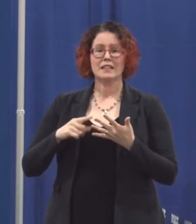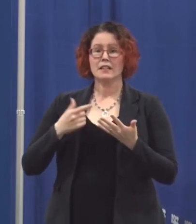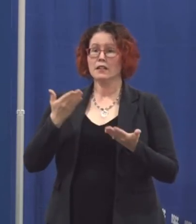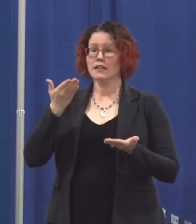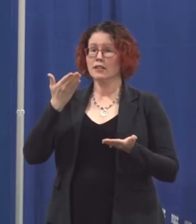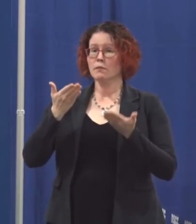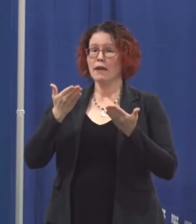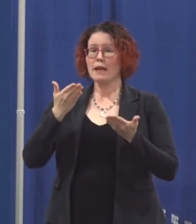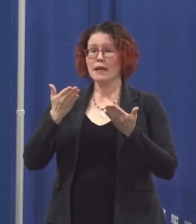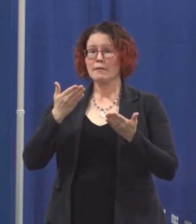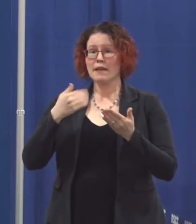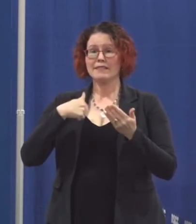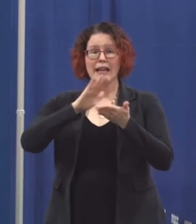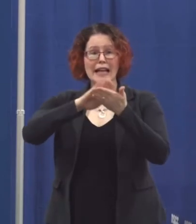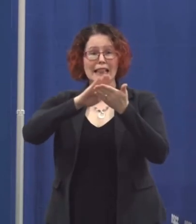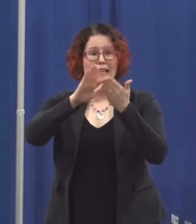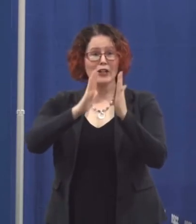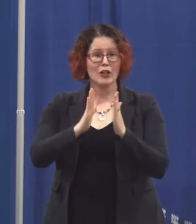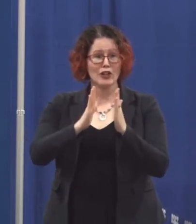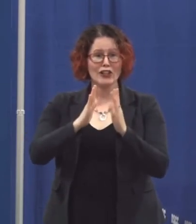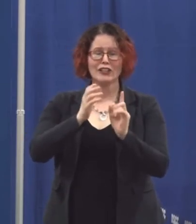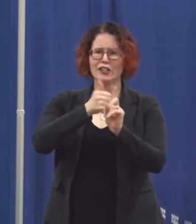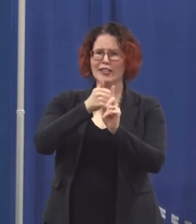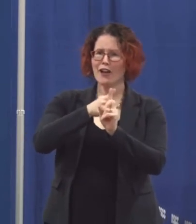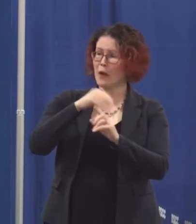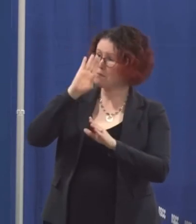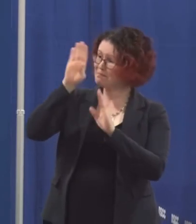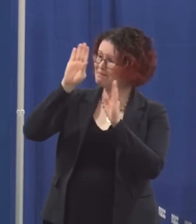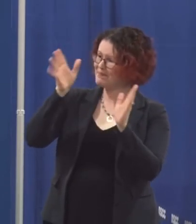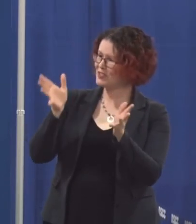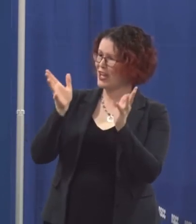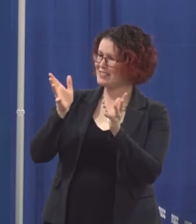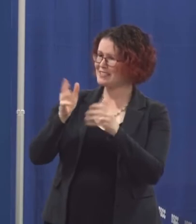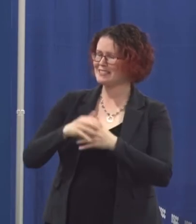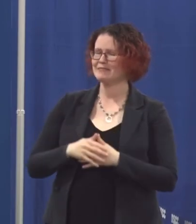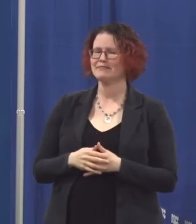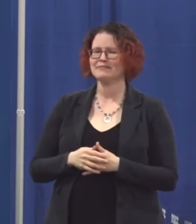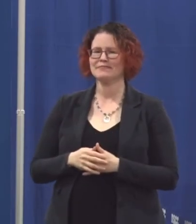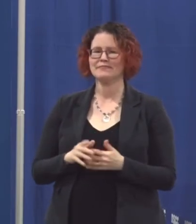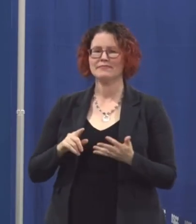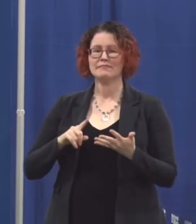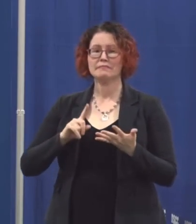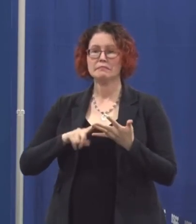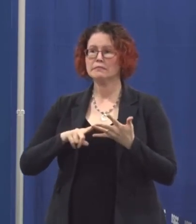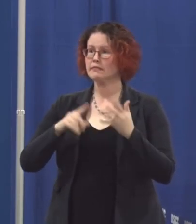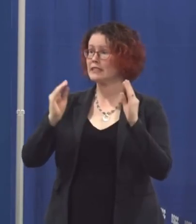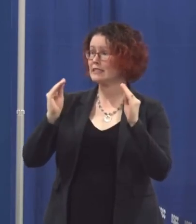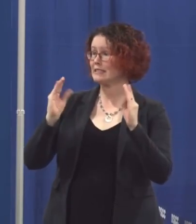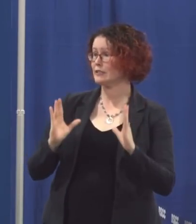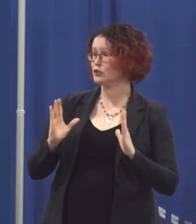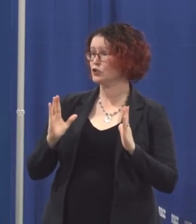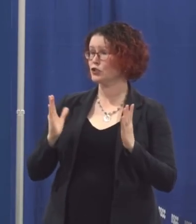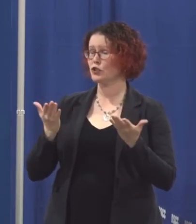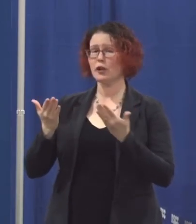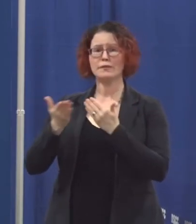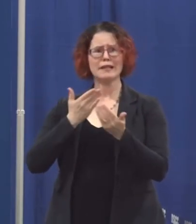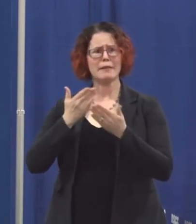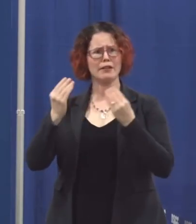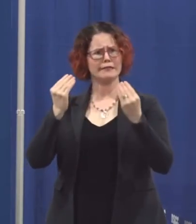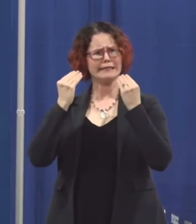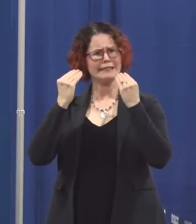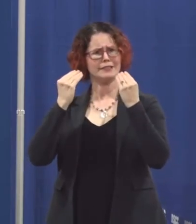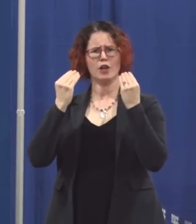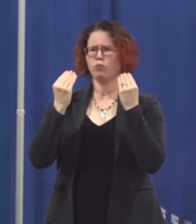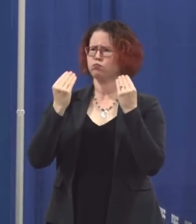moment to talk to you when she's cleaning the hallways and comes across you and the teachers whether they teach your course or not